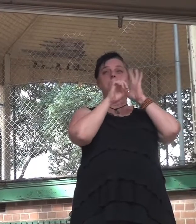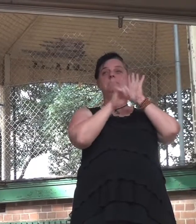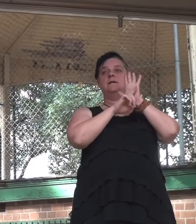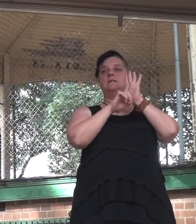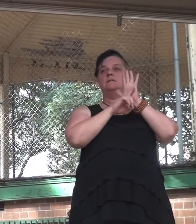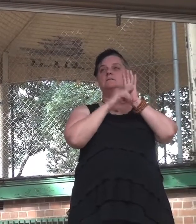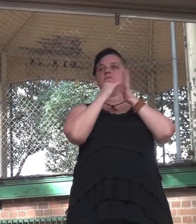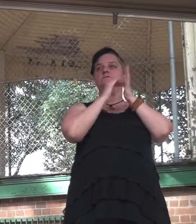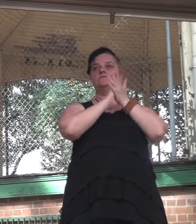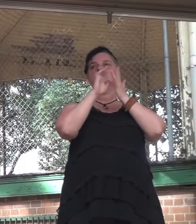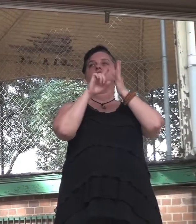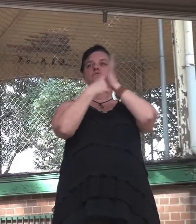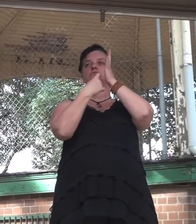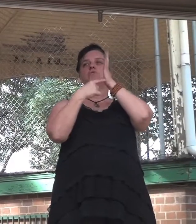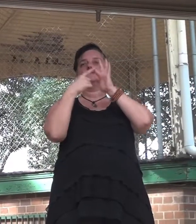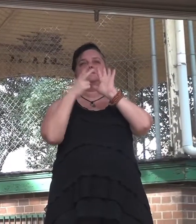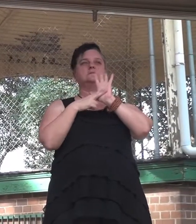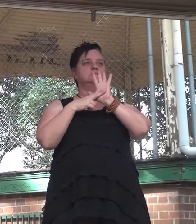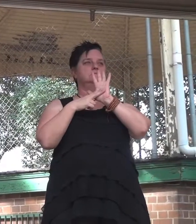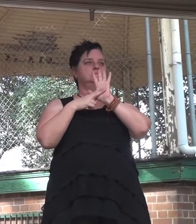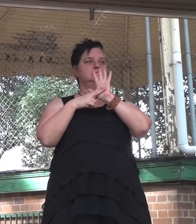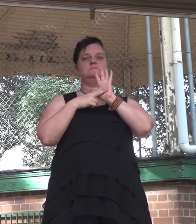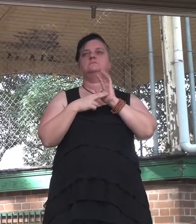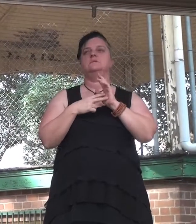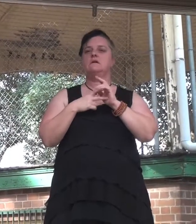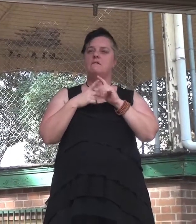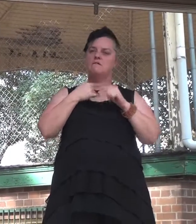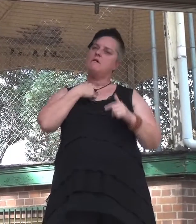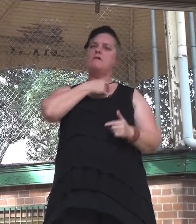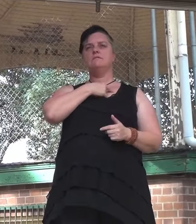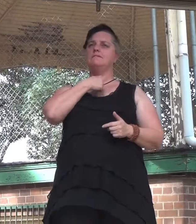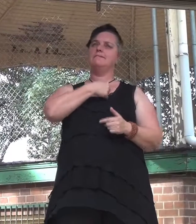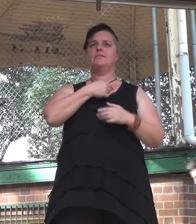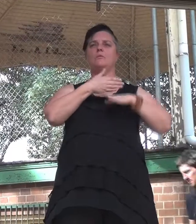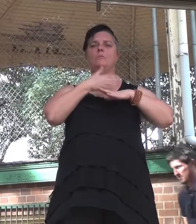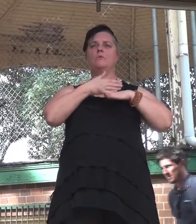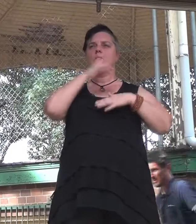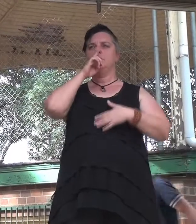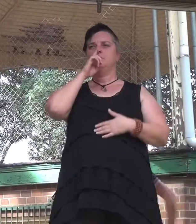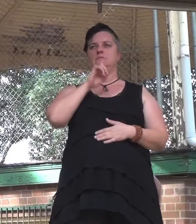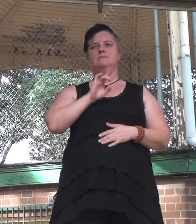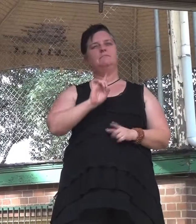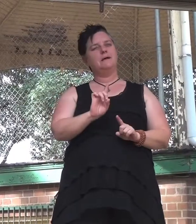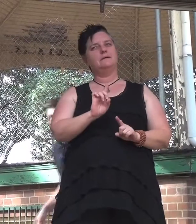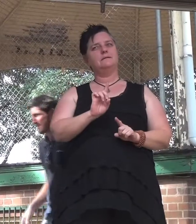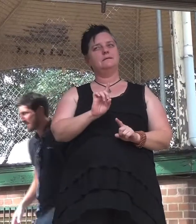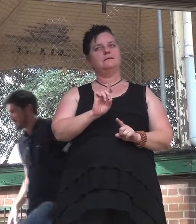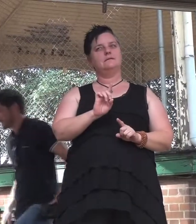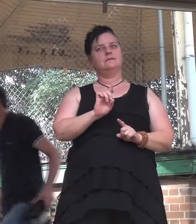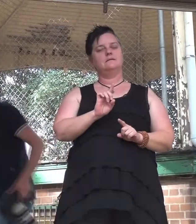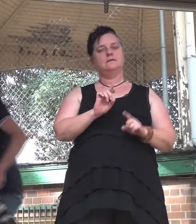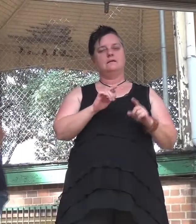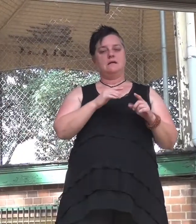his dedication to the working people. Really. He's dedicated to the working people while on the same week, taking money from